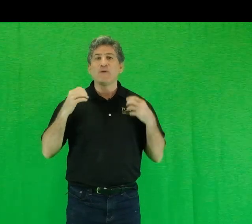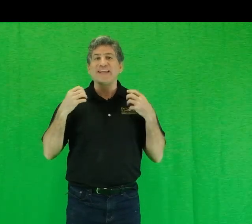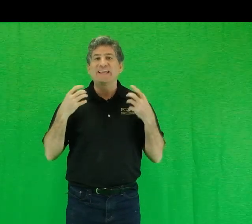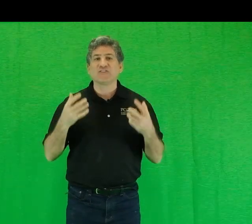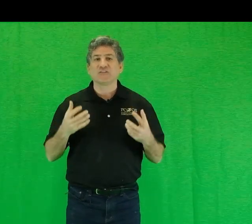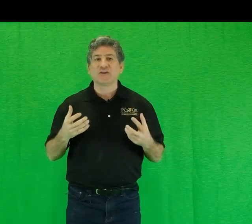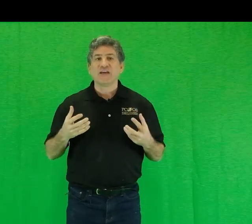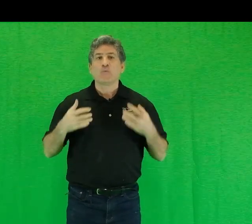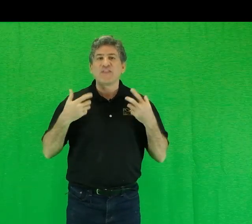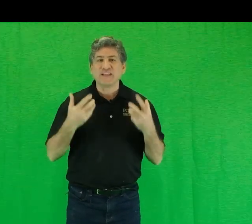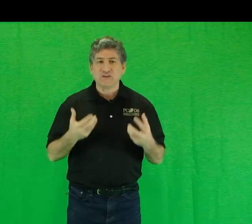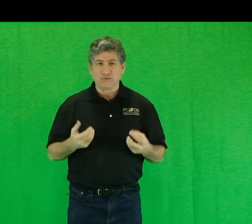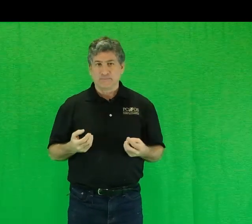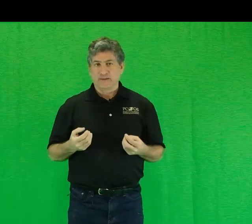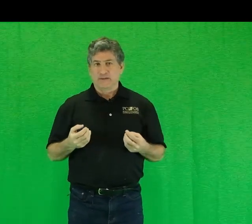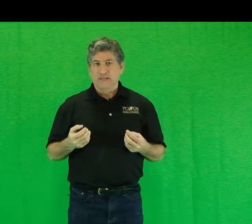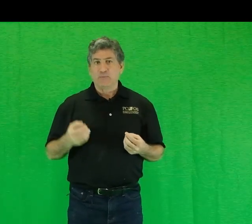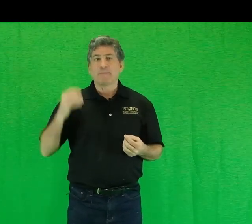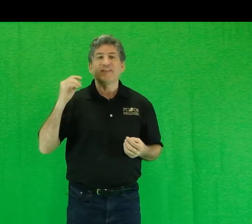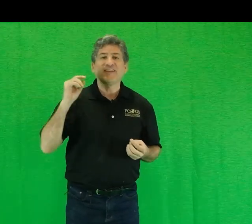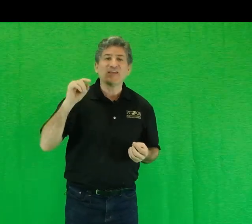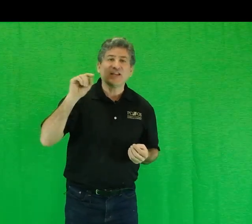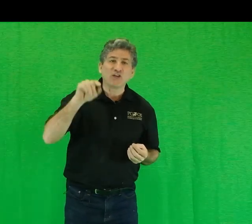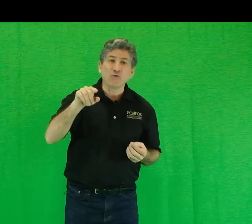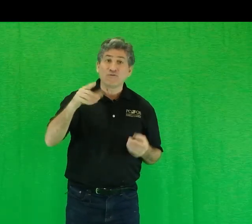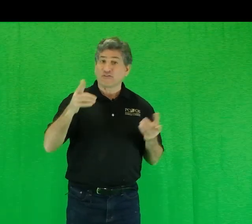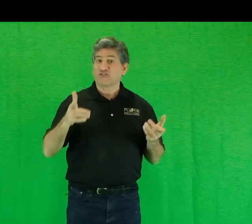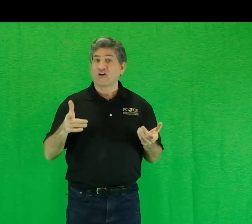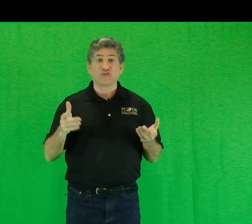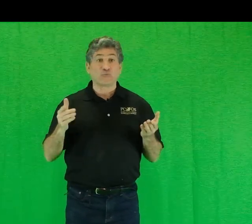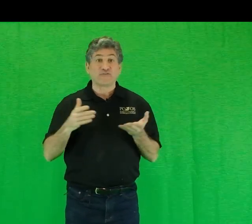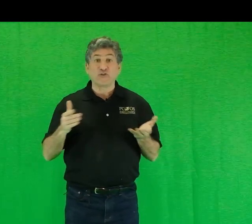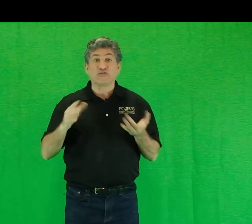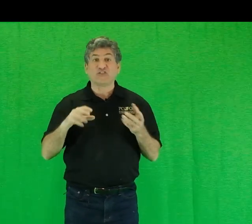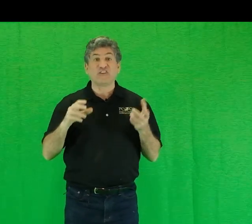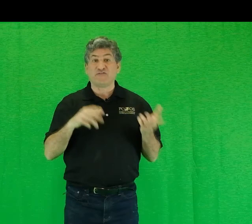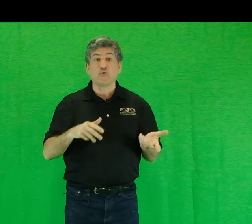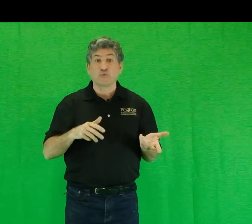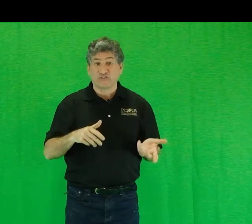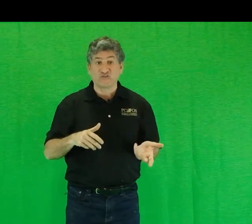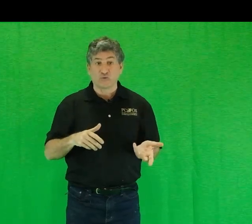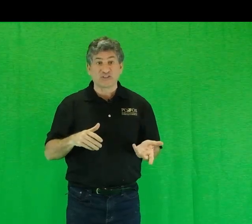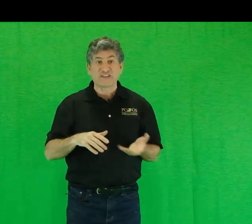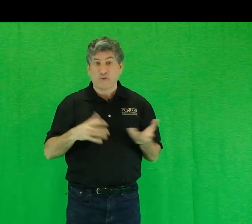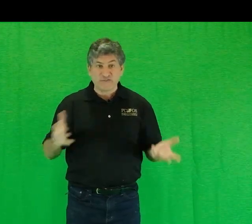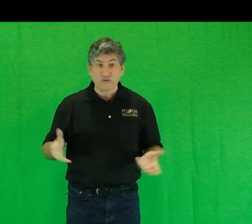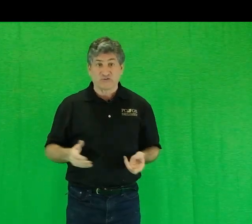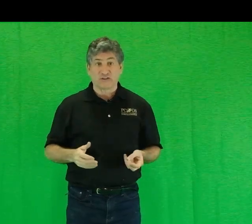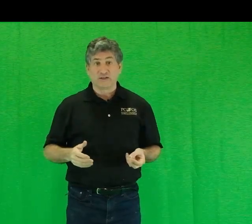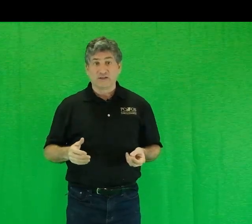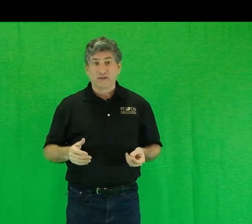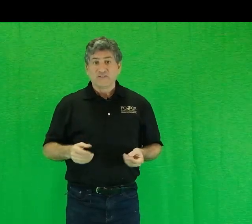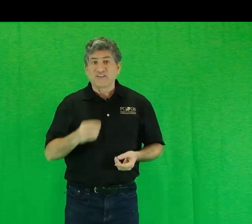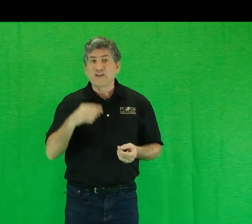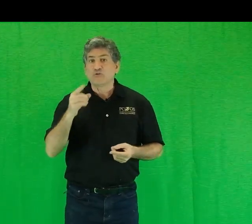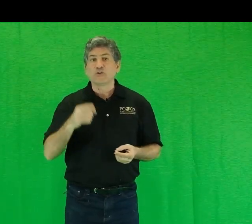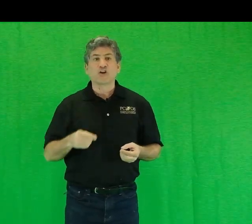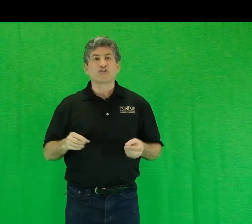rekindled within you. It will be the day that you, for starters, refuse to see food residuals as refuse. The day you no longer